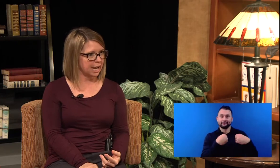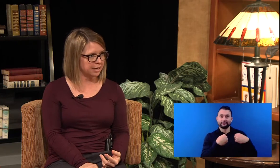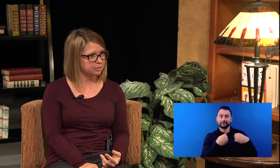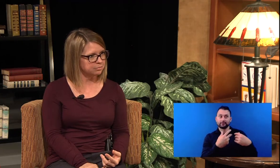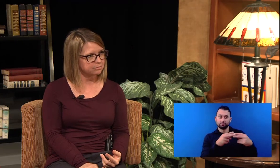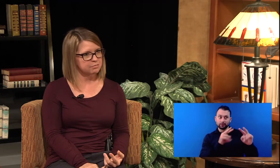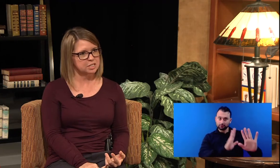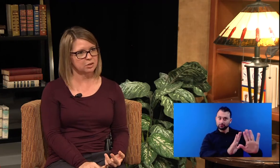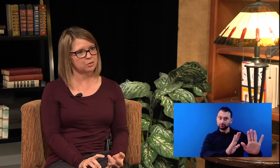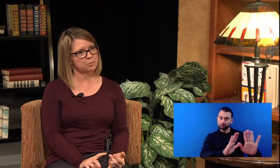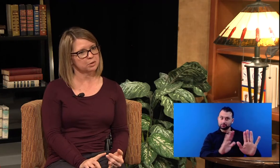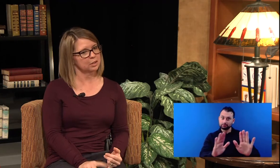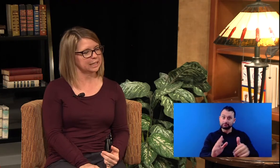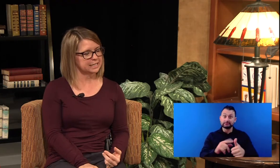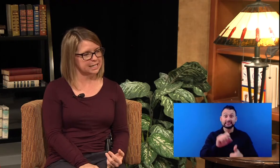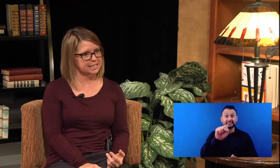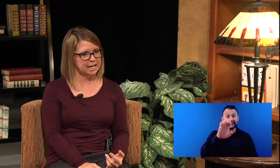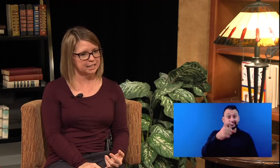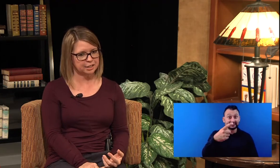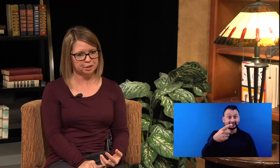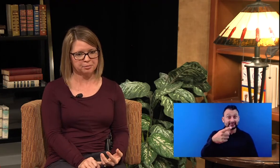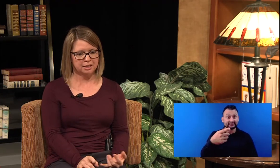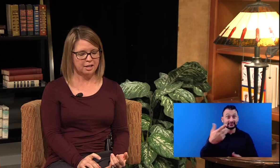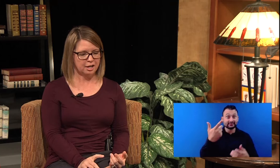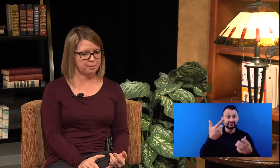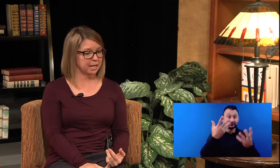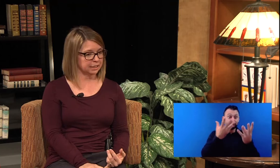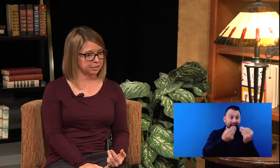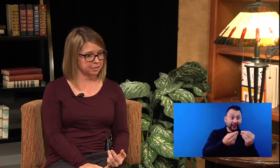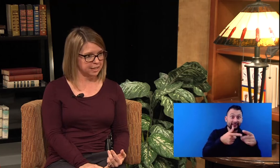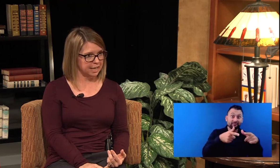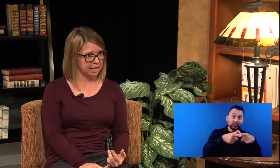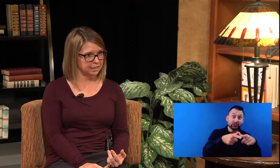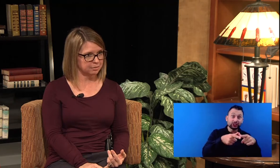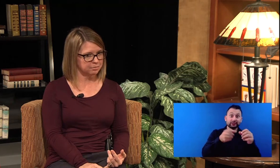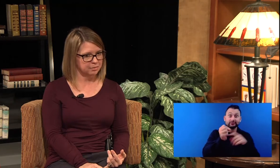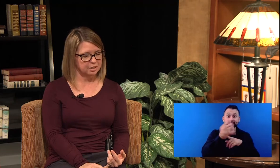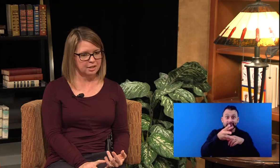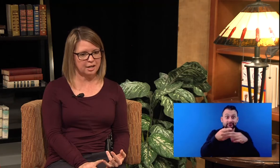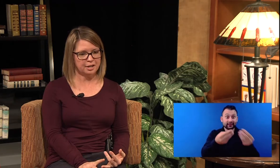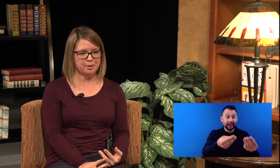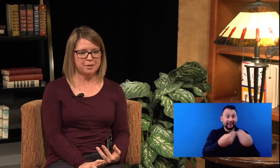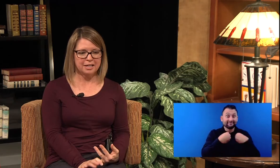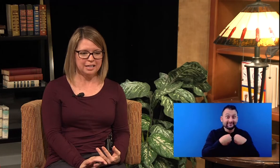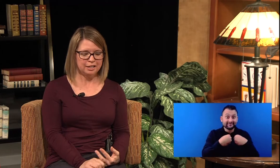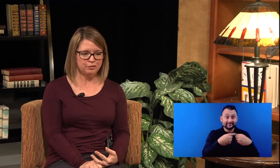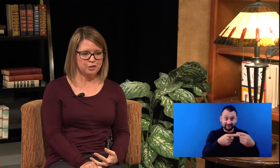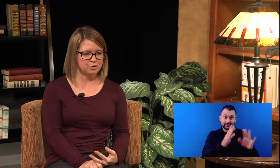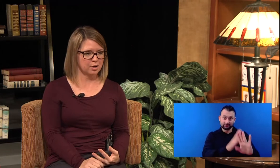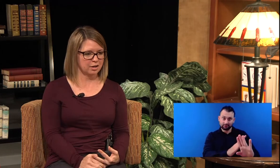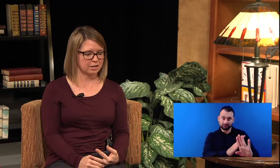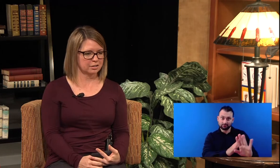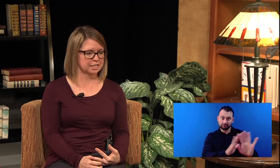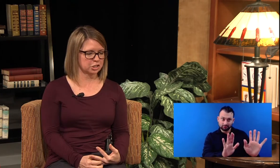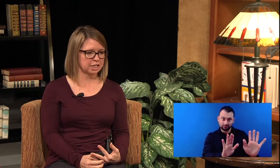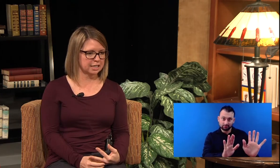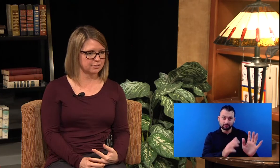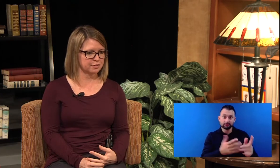condom. So we're latex condom, polyurethane condom. If you are sexually active with